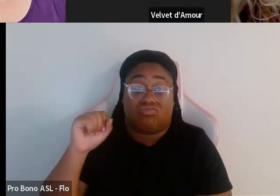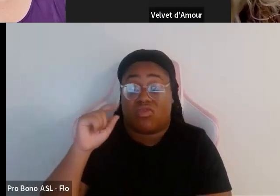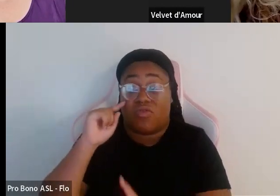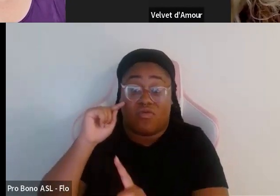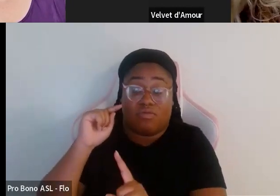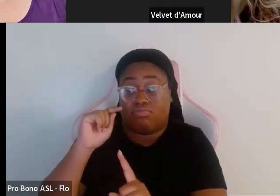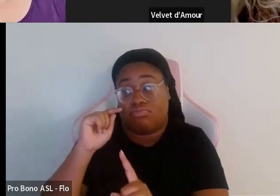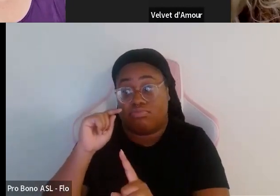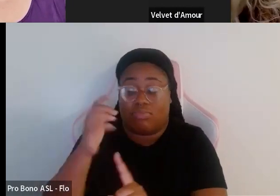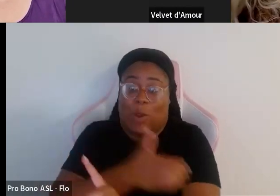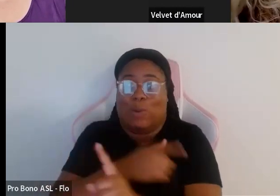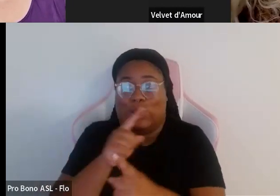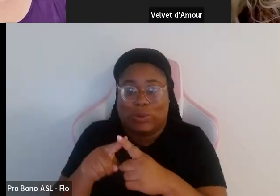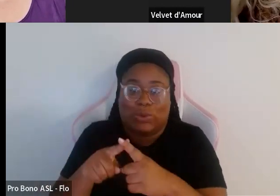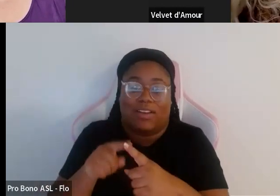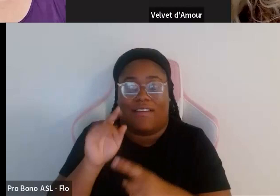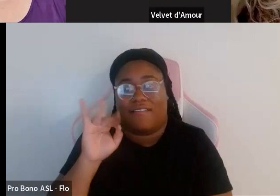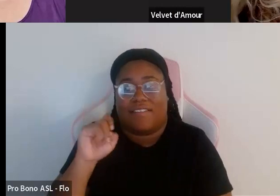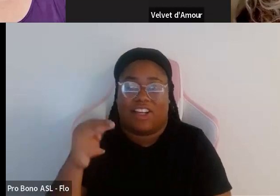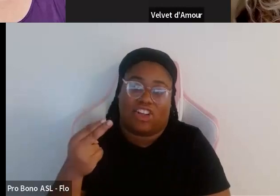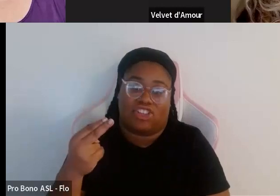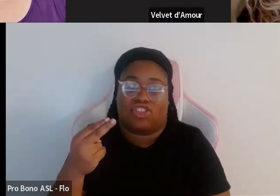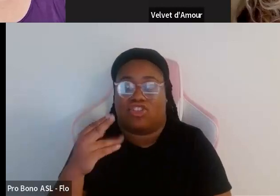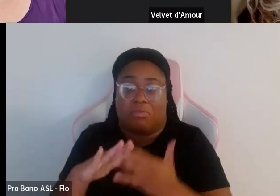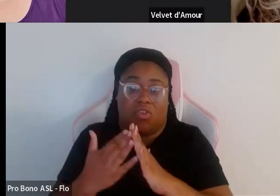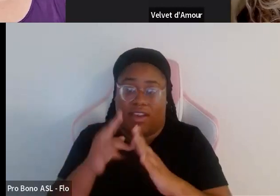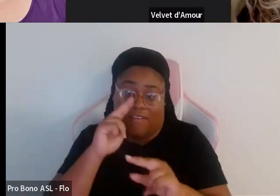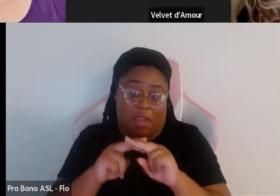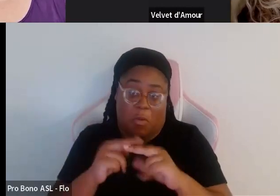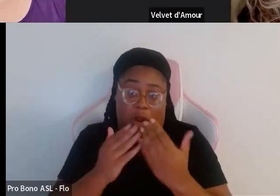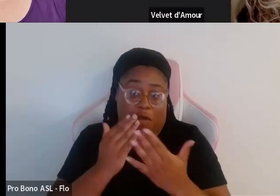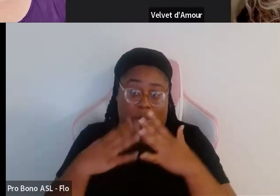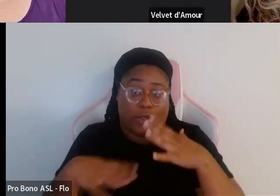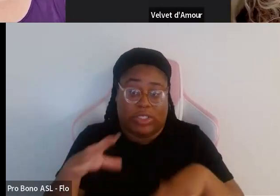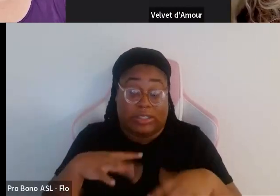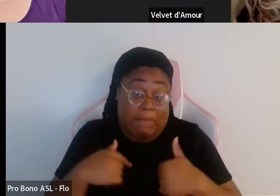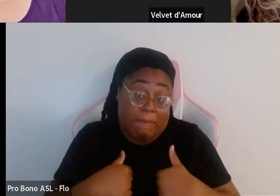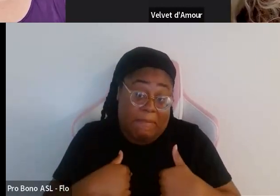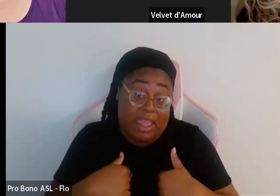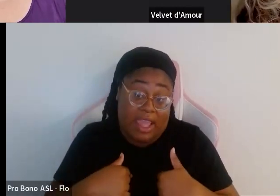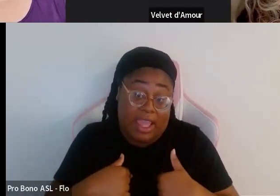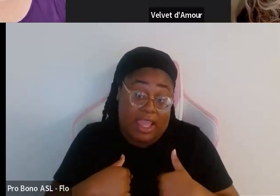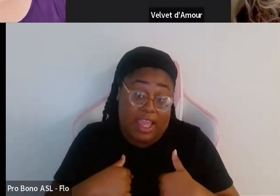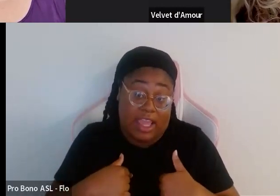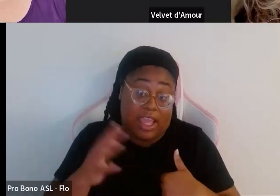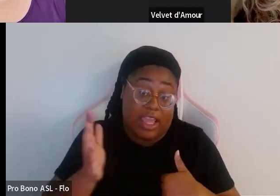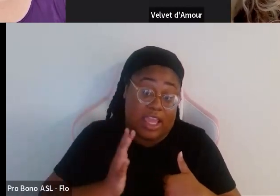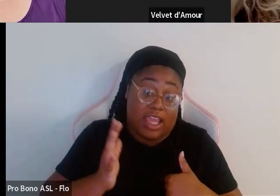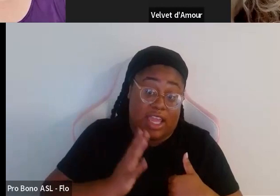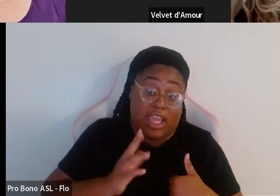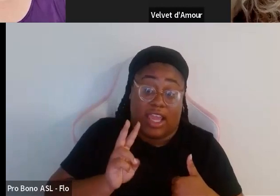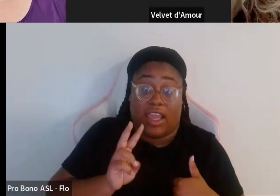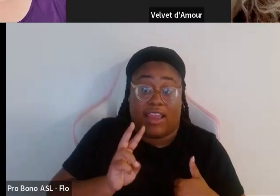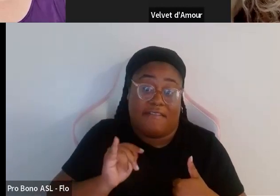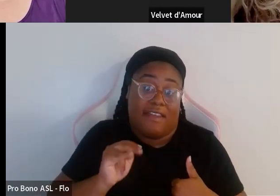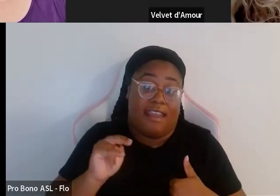have fun with how have fun with however you want to dress i mean i definitely was you know i would wear i would draw veins all over my